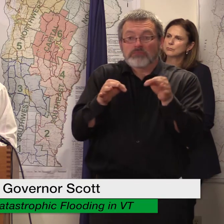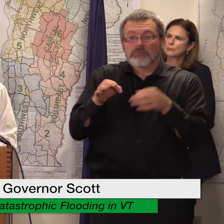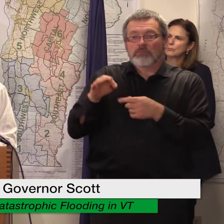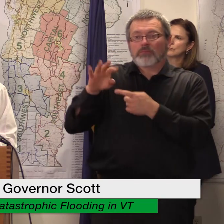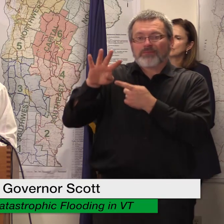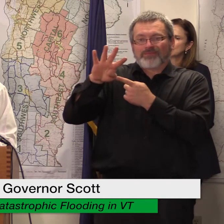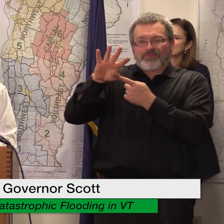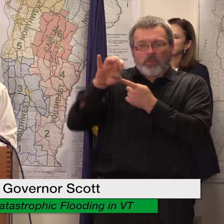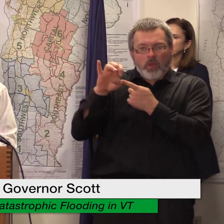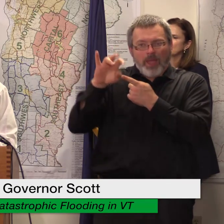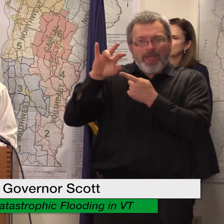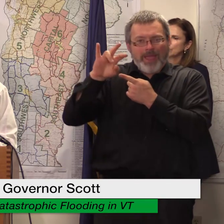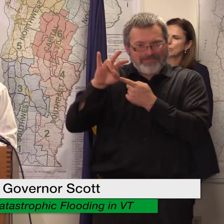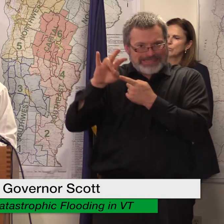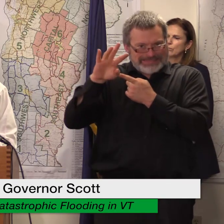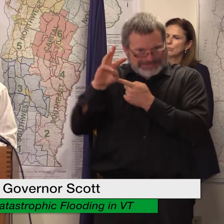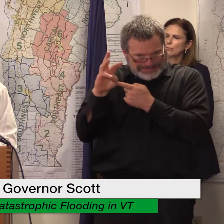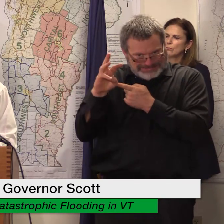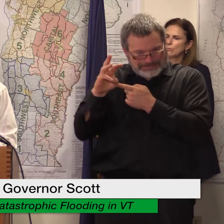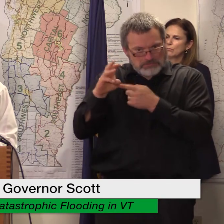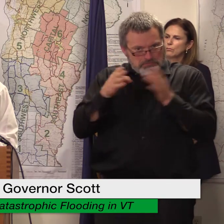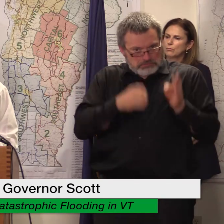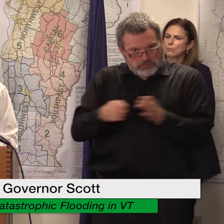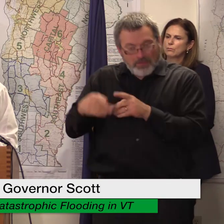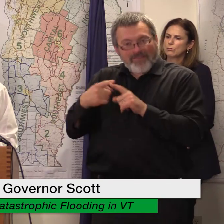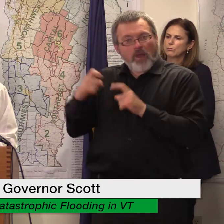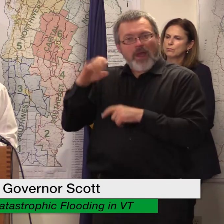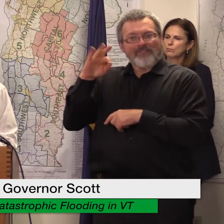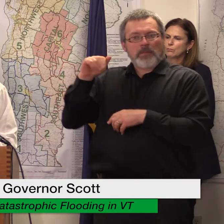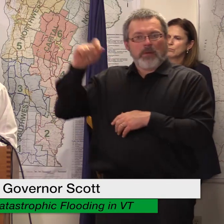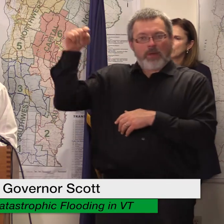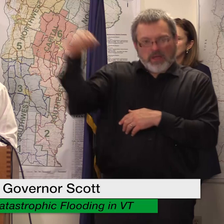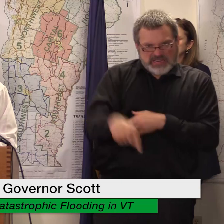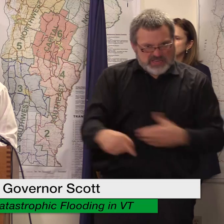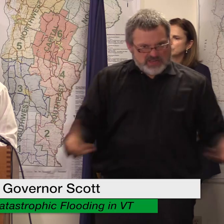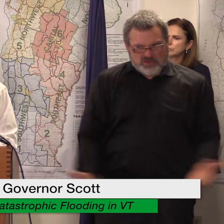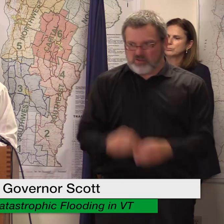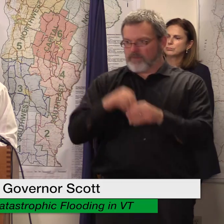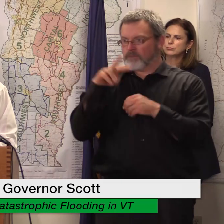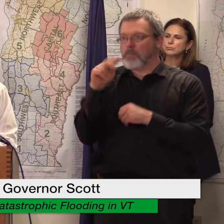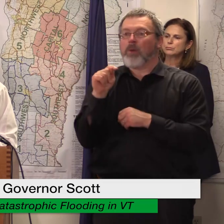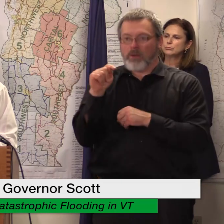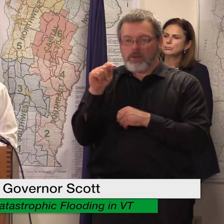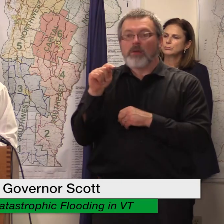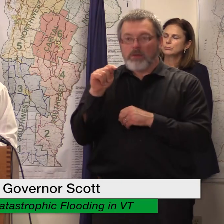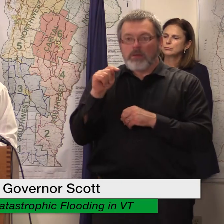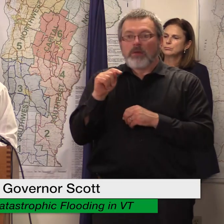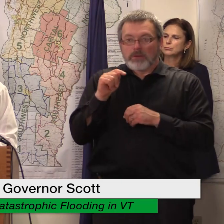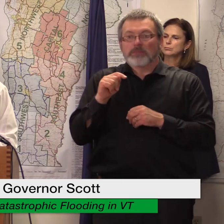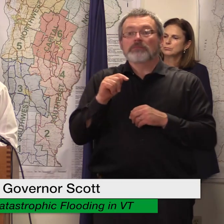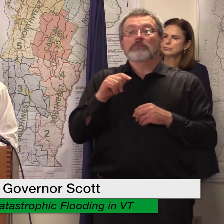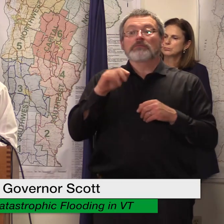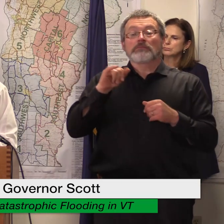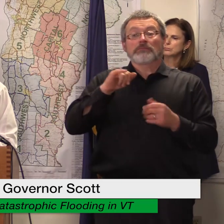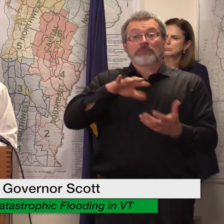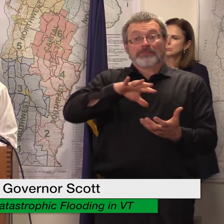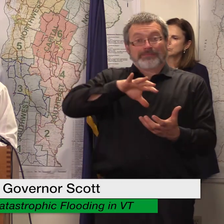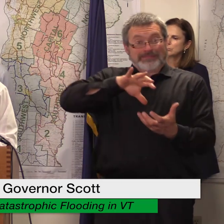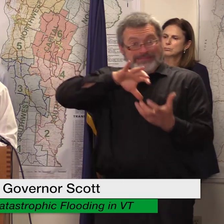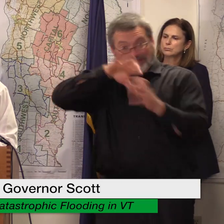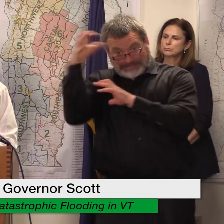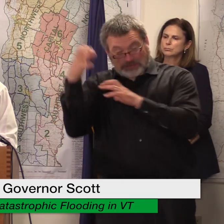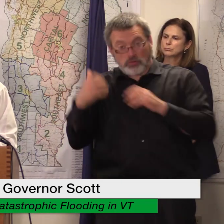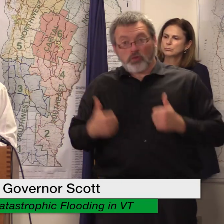personnel from fema in vermont our disaster survivor assistance teams have visited 6800